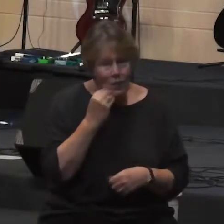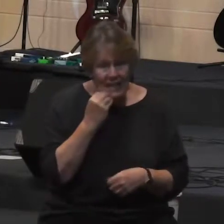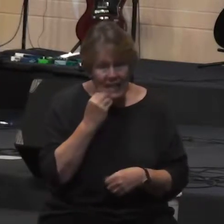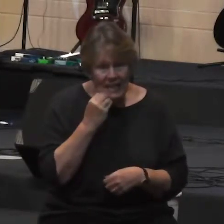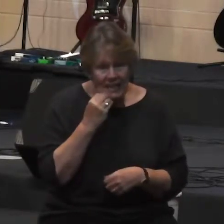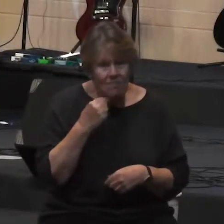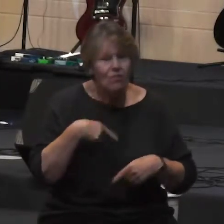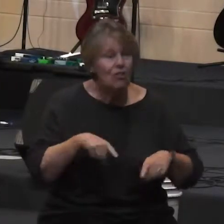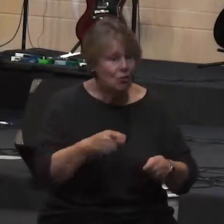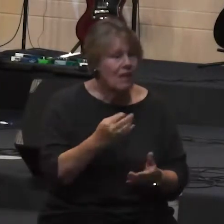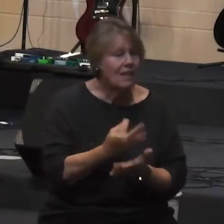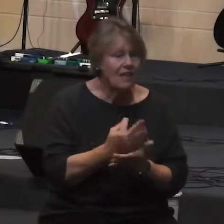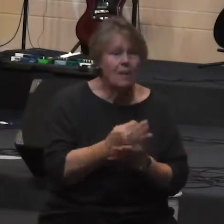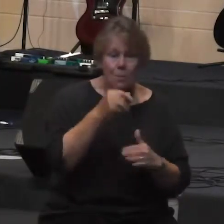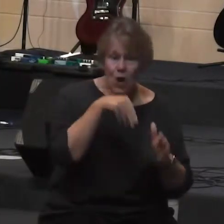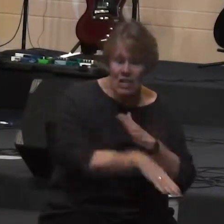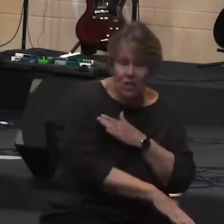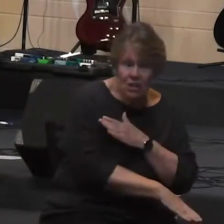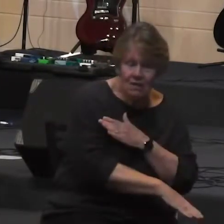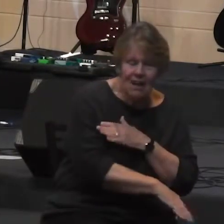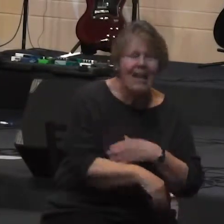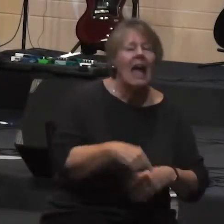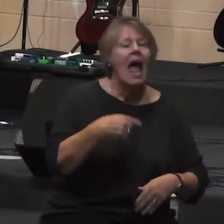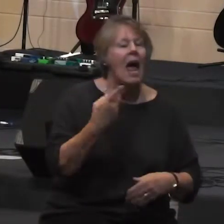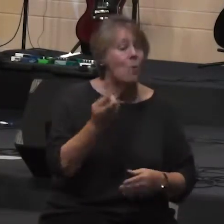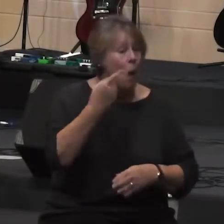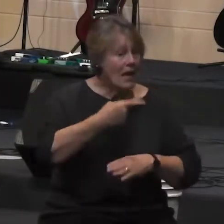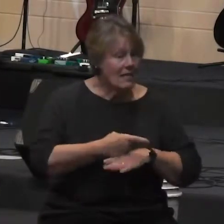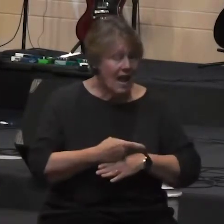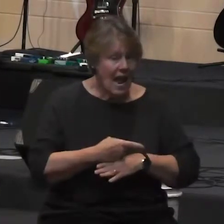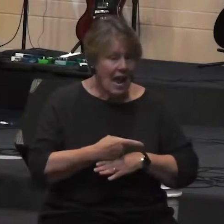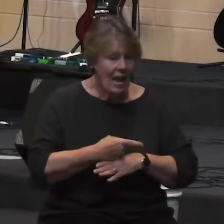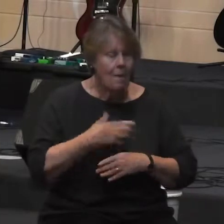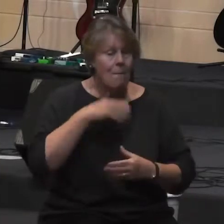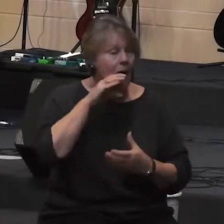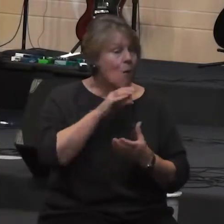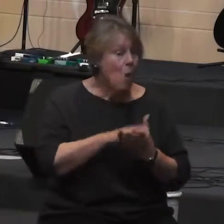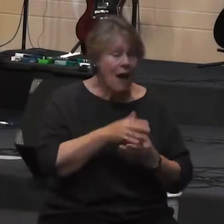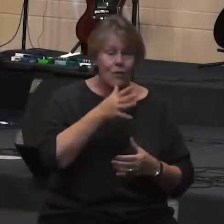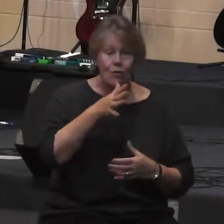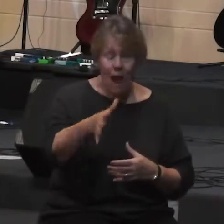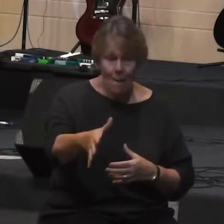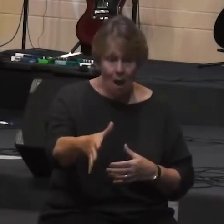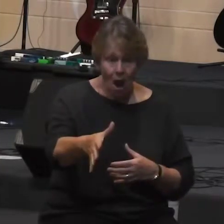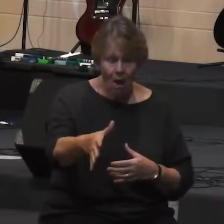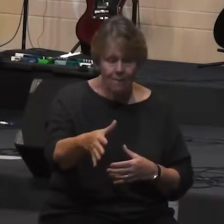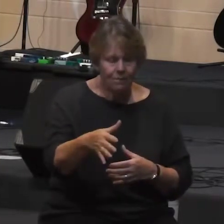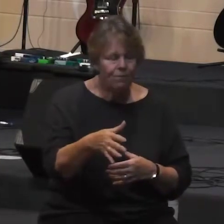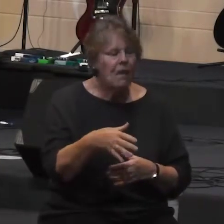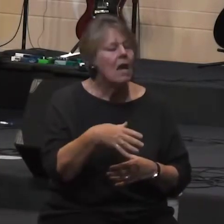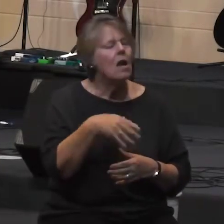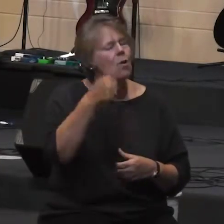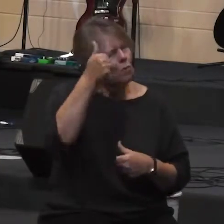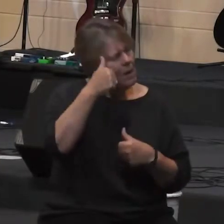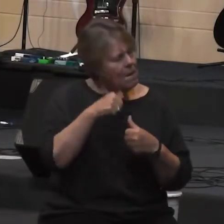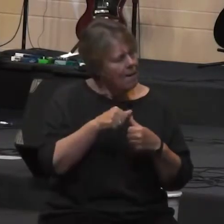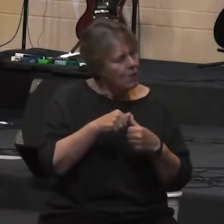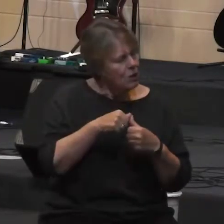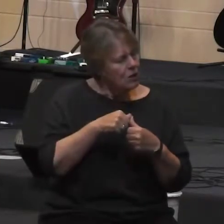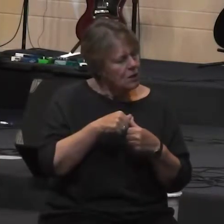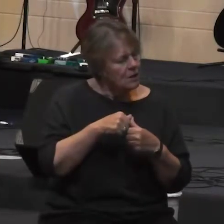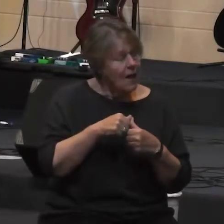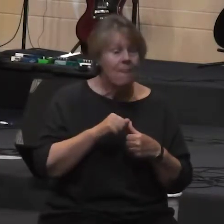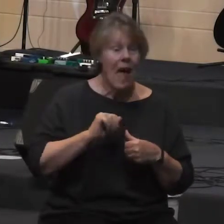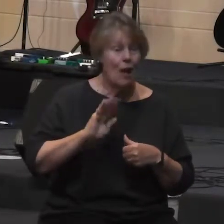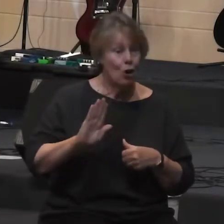and one day Mick and his grandma Gigi as we call her Gigi remembers her dad brought home a box of